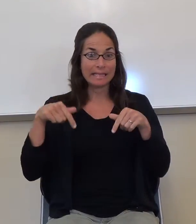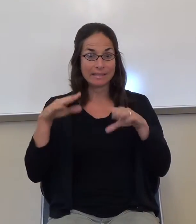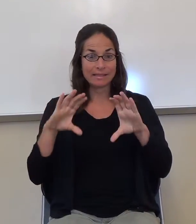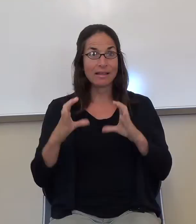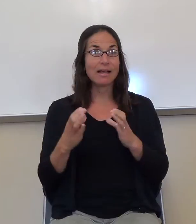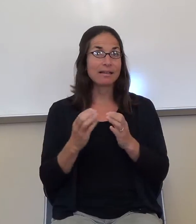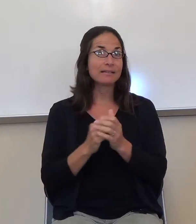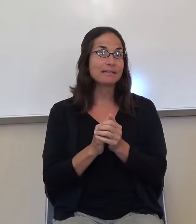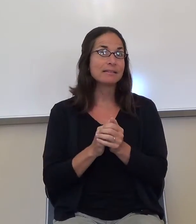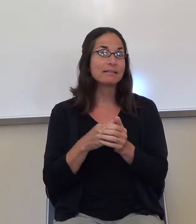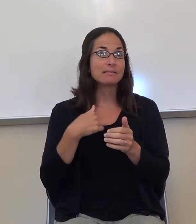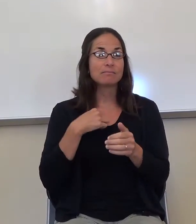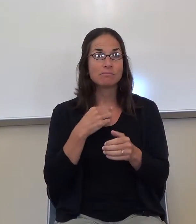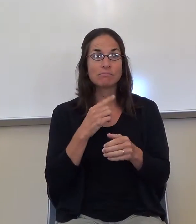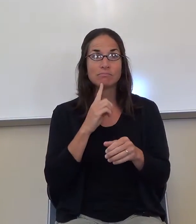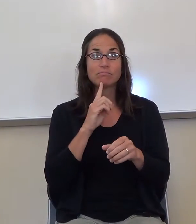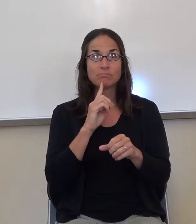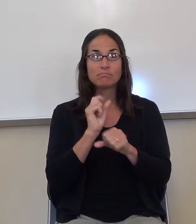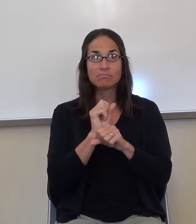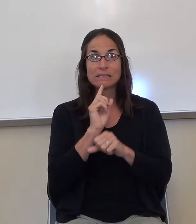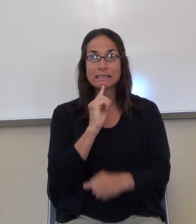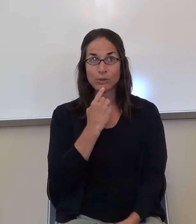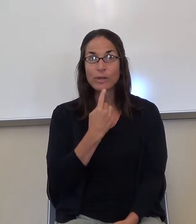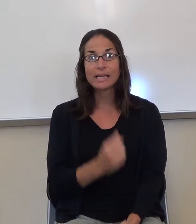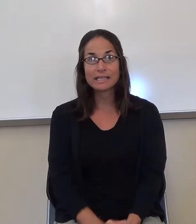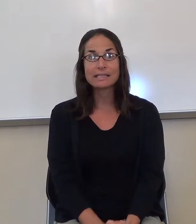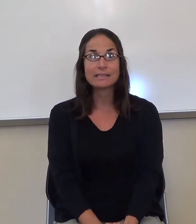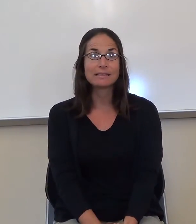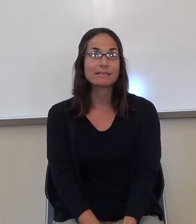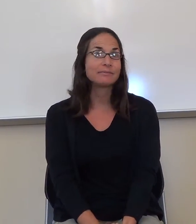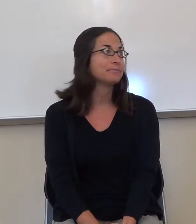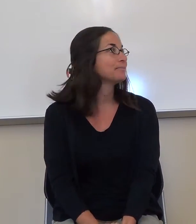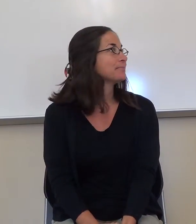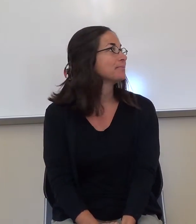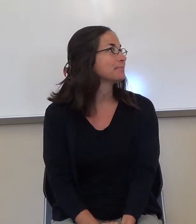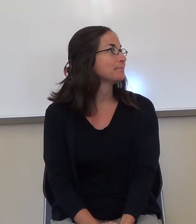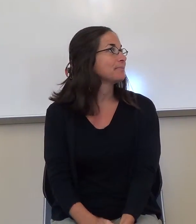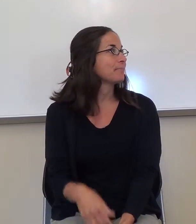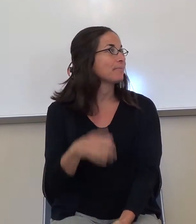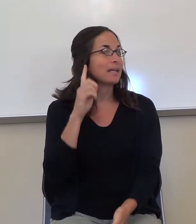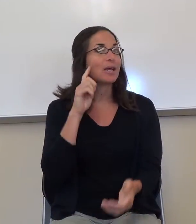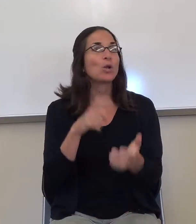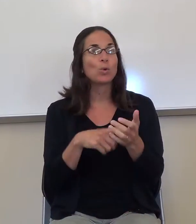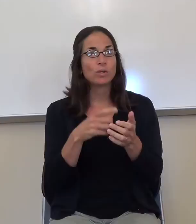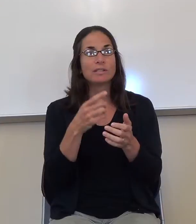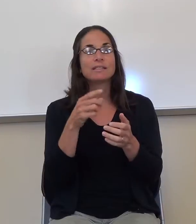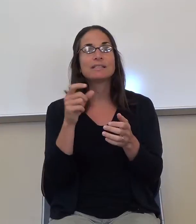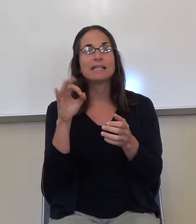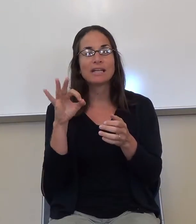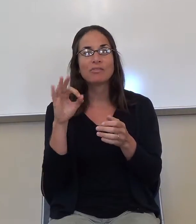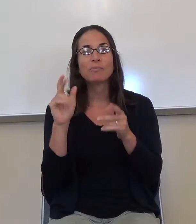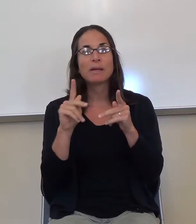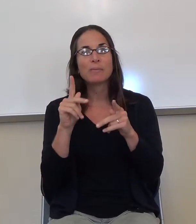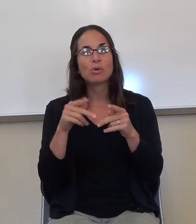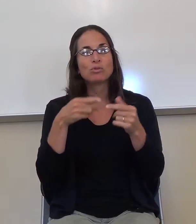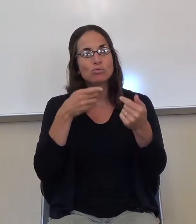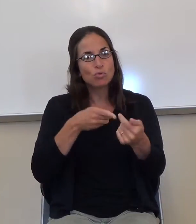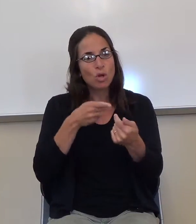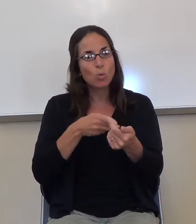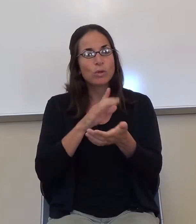I'm serious about it, all right? I find that most people who say they have trouble in school, have trouble taking